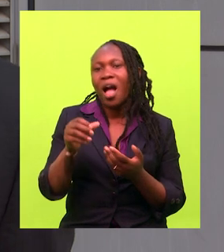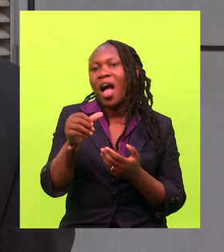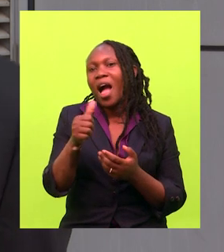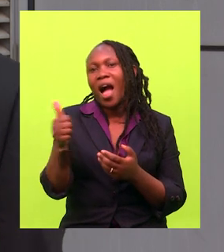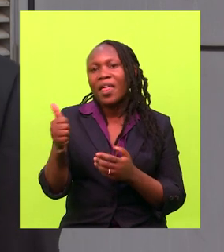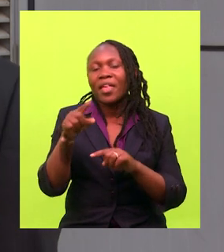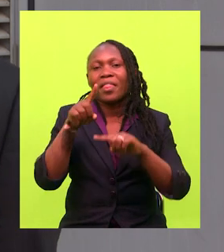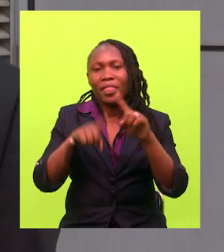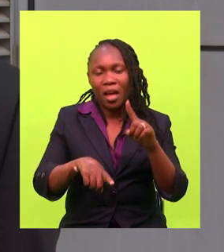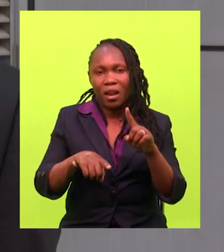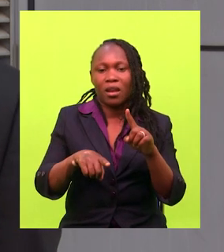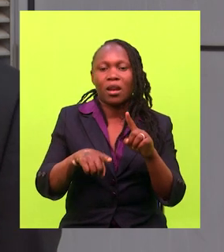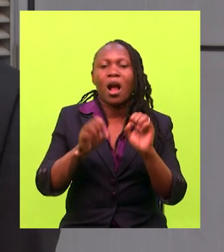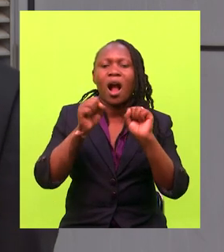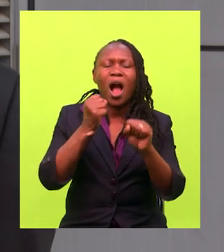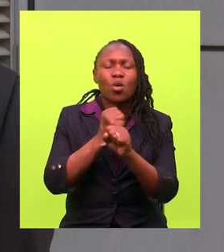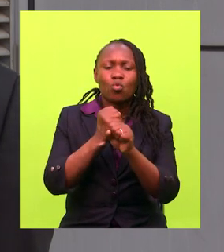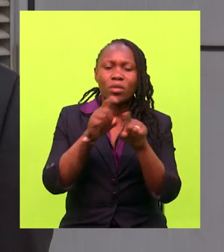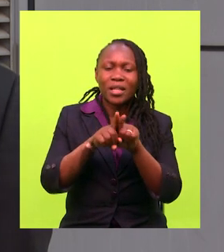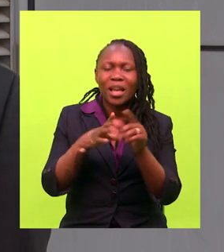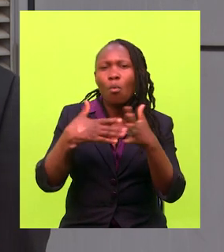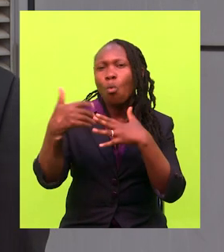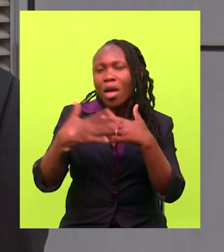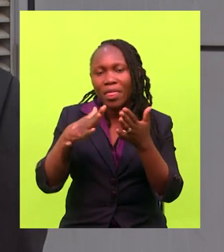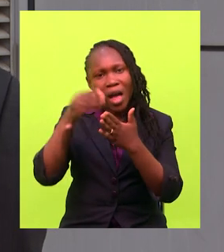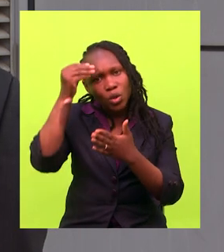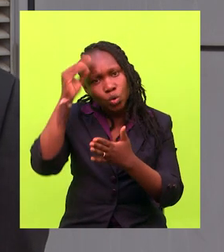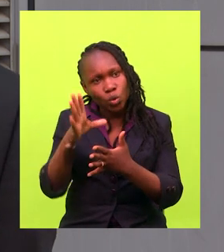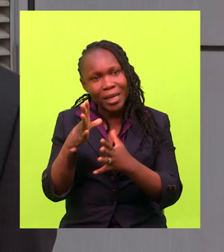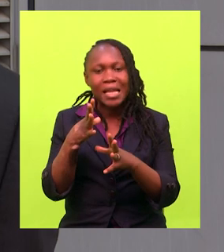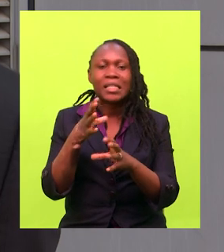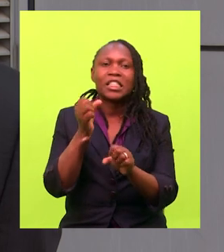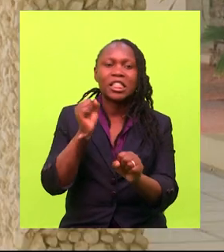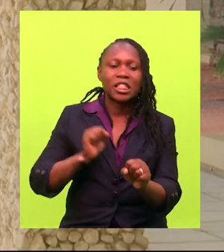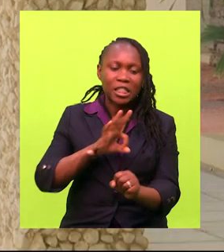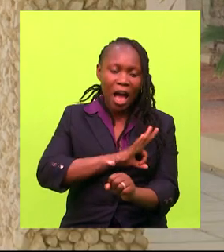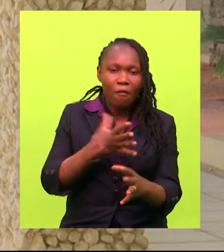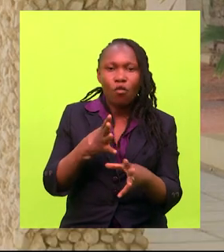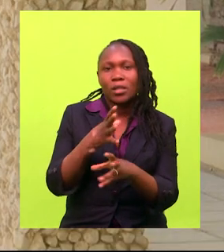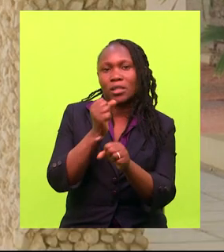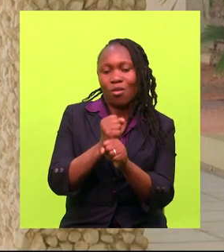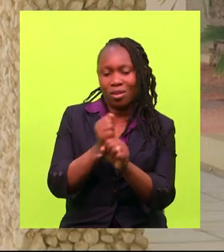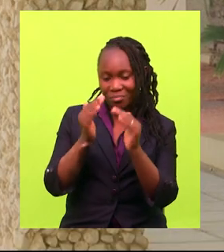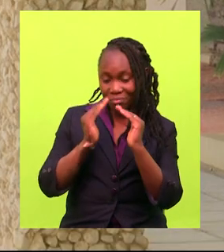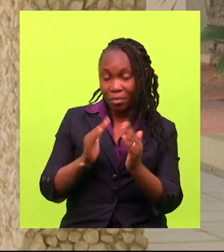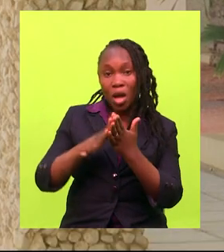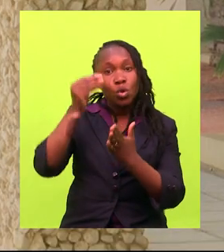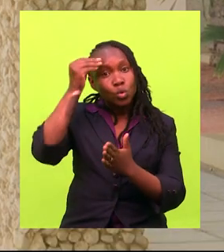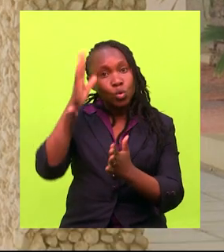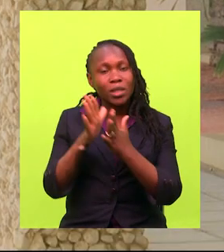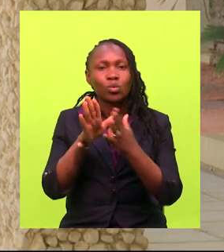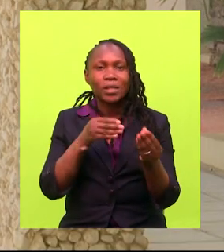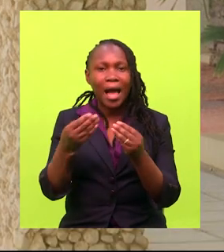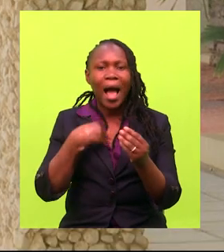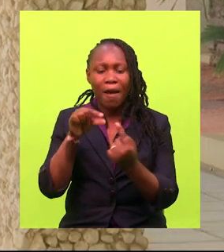as opposed to those who are able differently, are able to provide, whether they are students or staff or stakeholders. Students with disability have unique